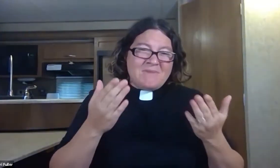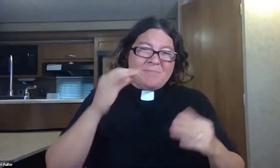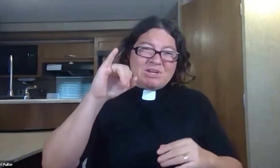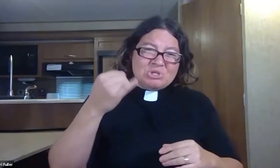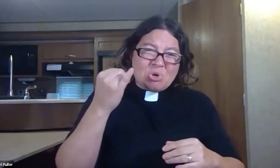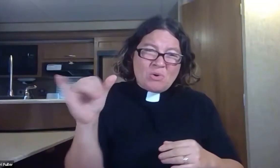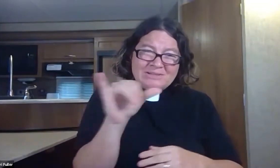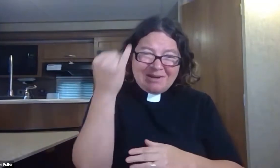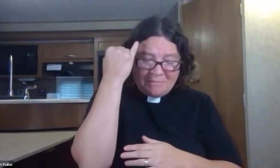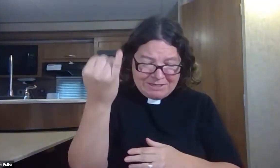there with us.